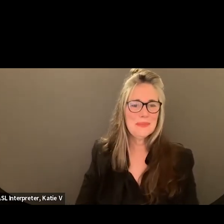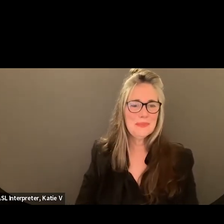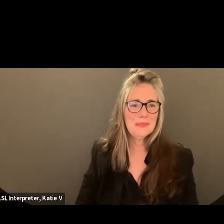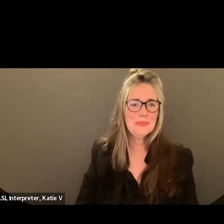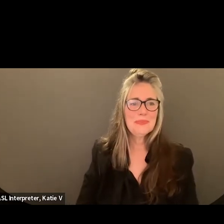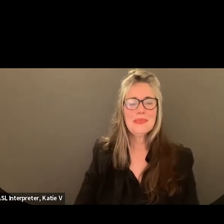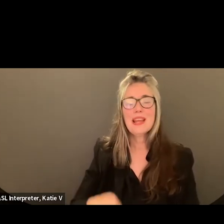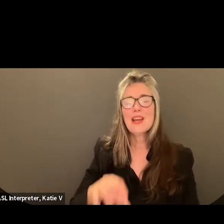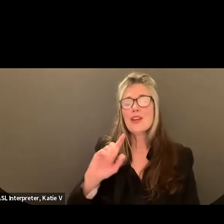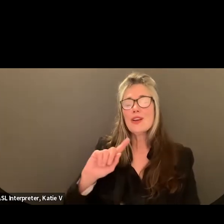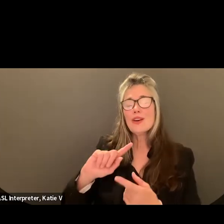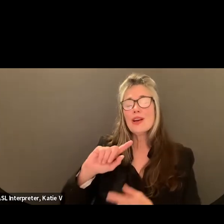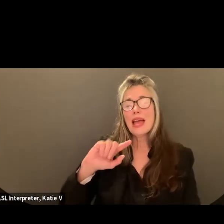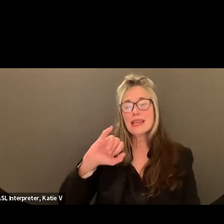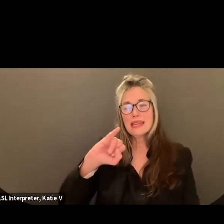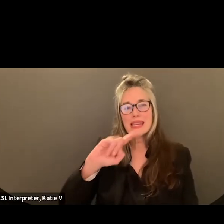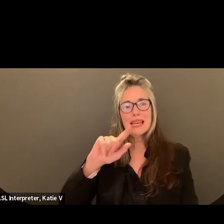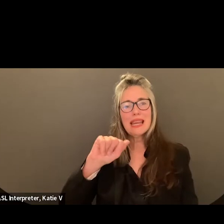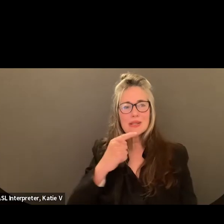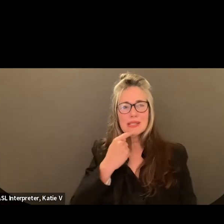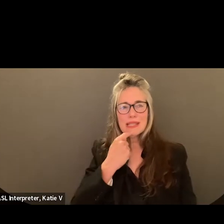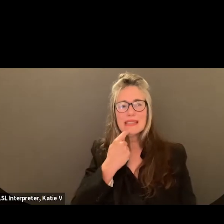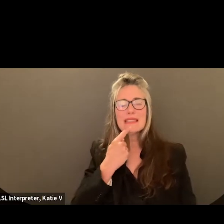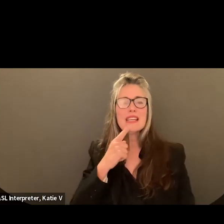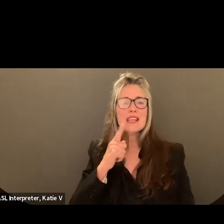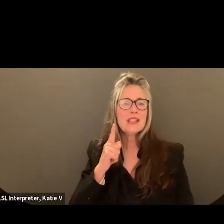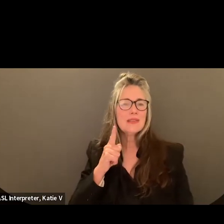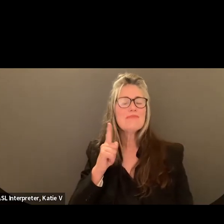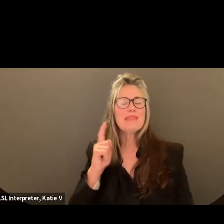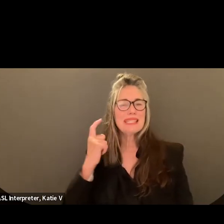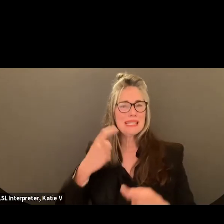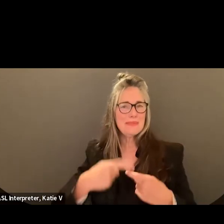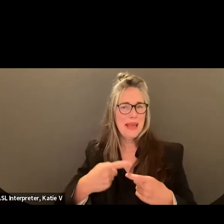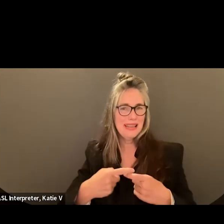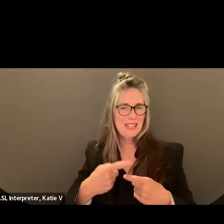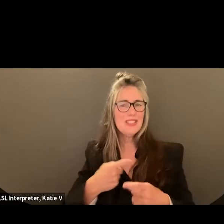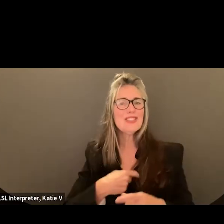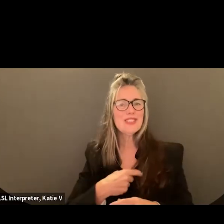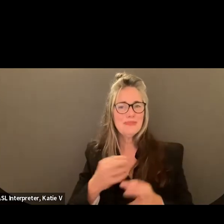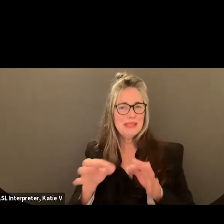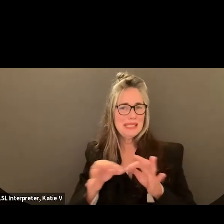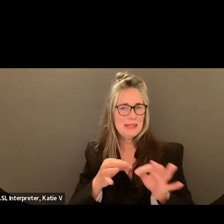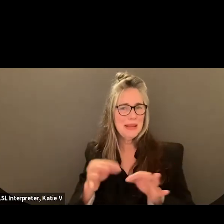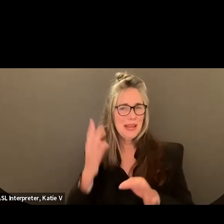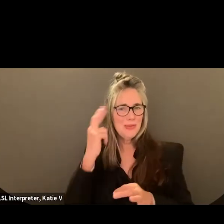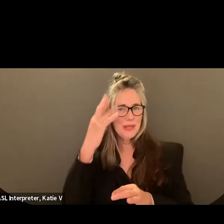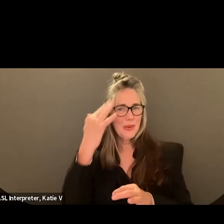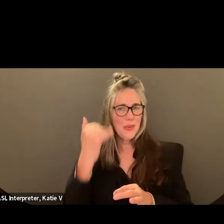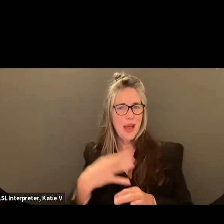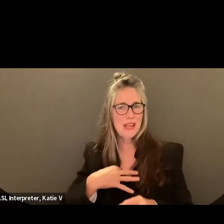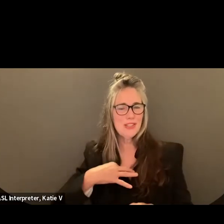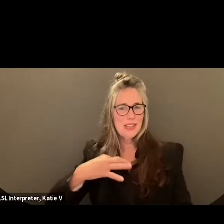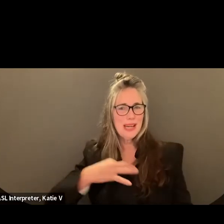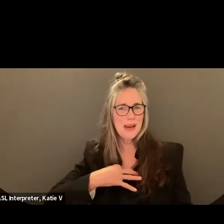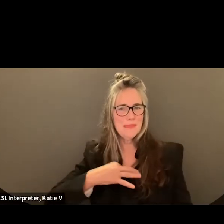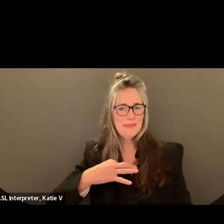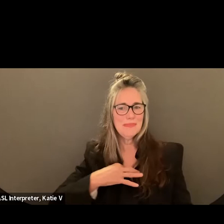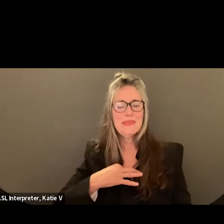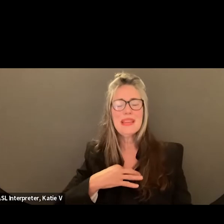And Ileana said, Es una excelente maestra, dedicación y pasión a sus estudiantes. Le encanta ayudarlos.